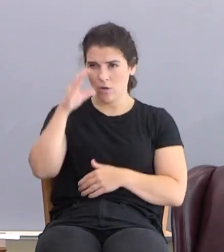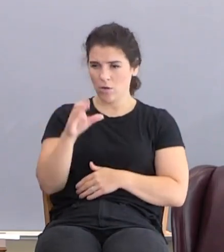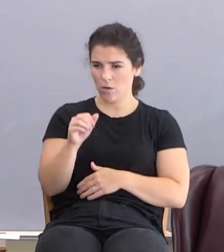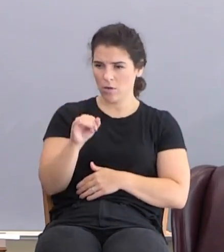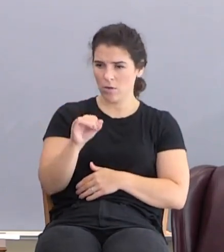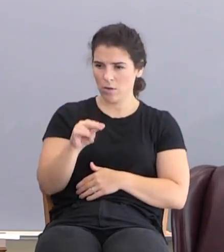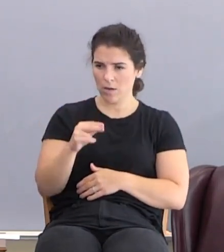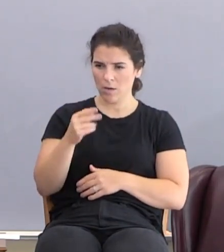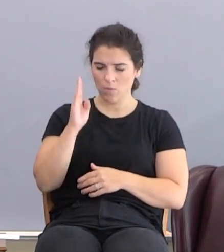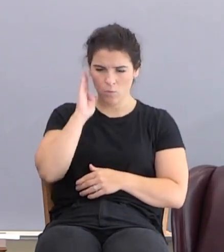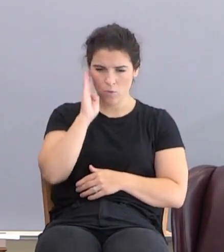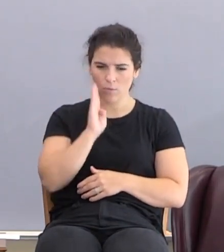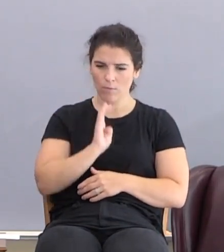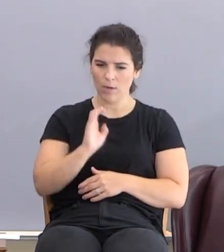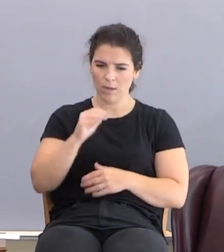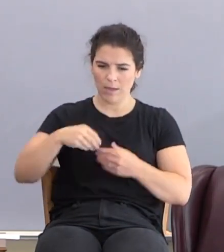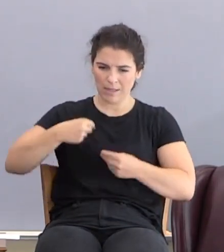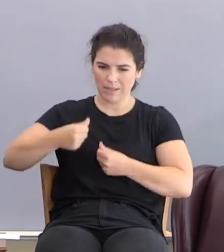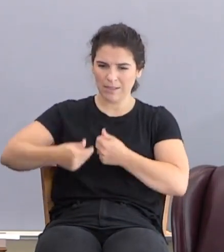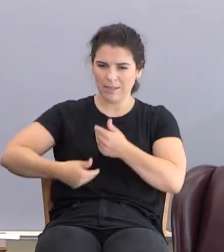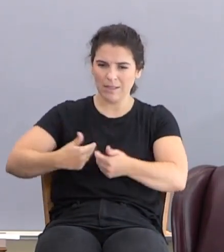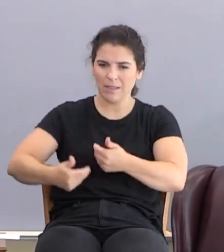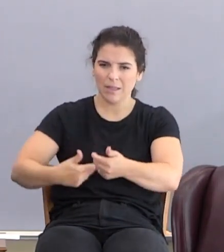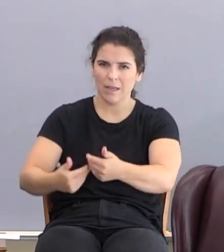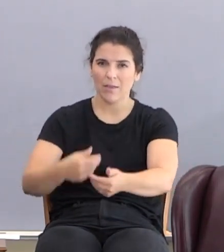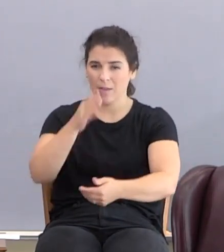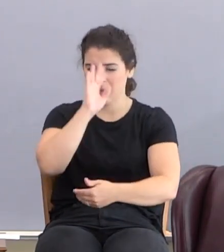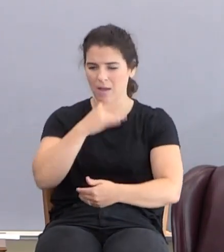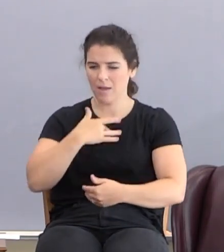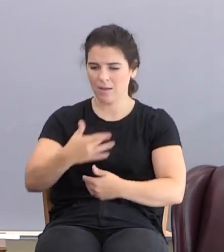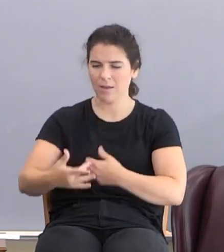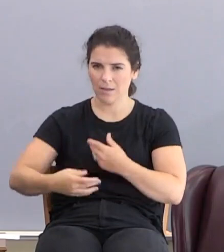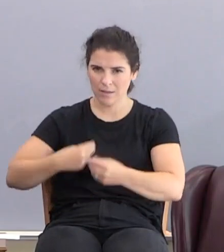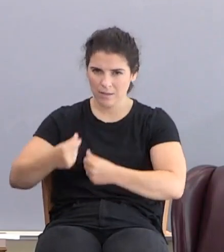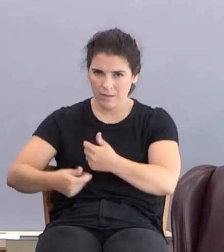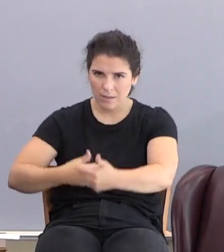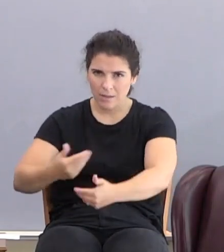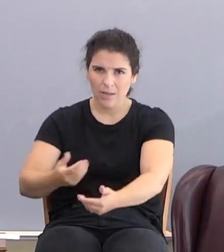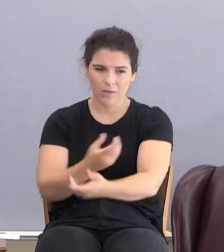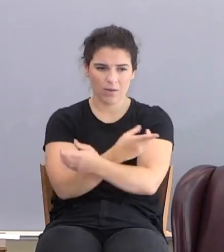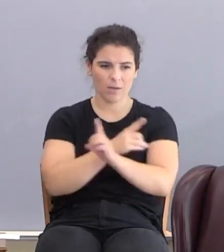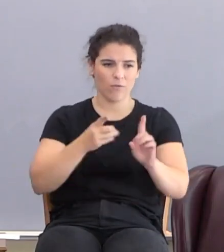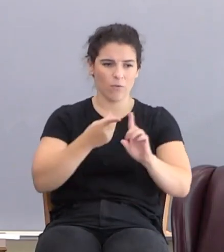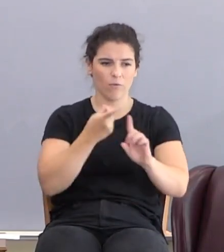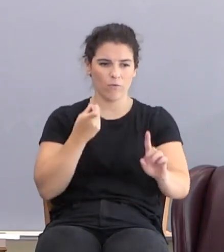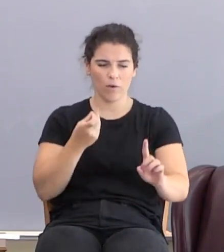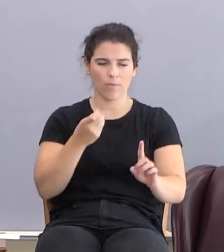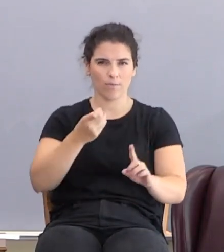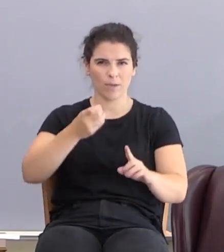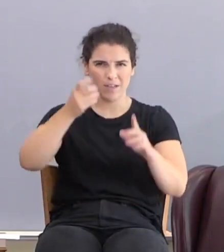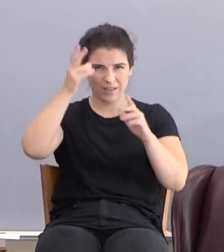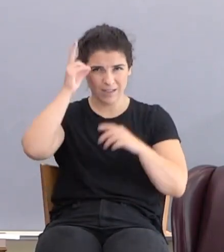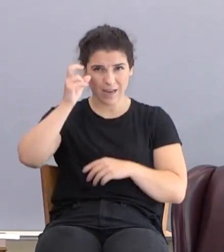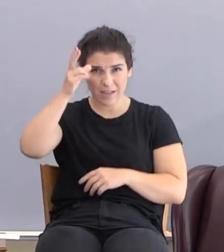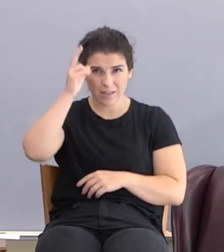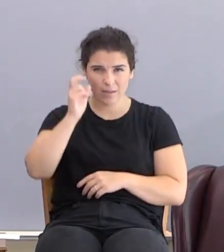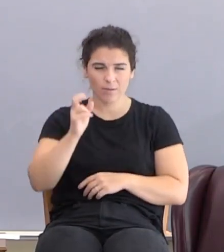seed line, that godly seed, the deliverer. Now, in spite of everything